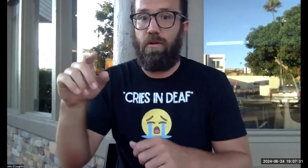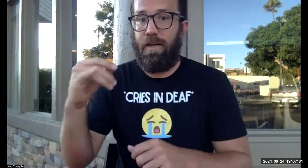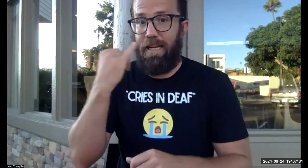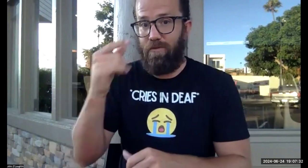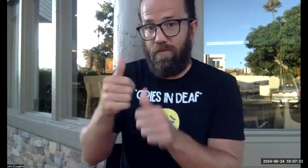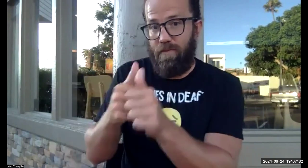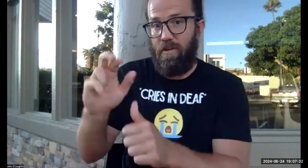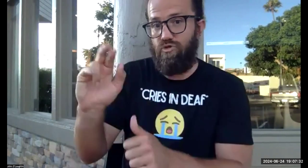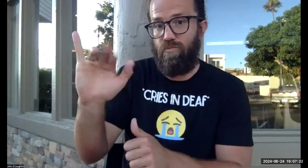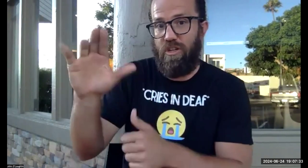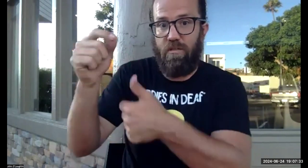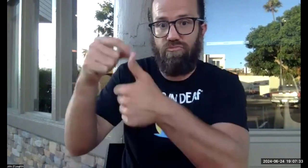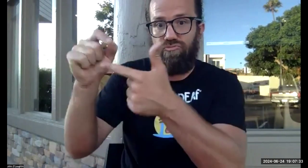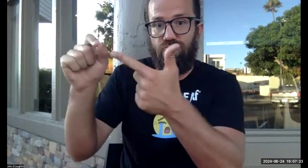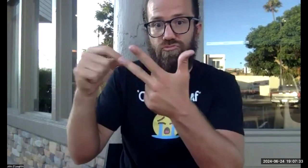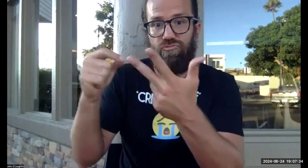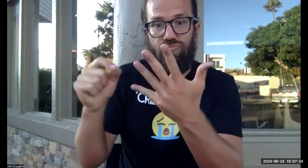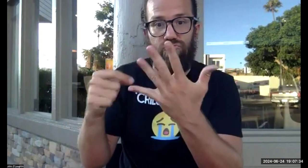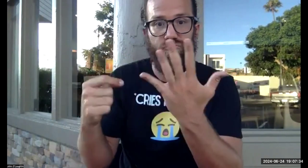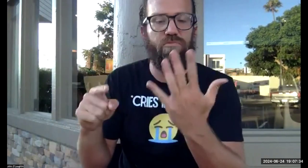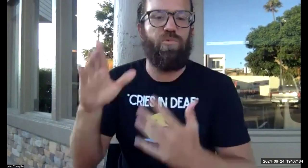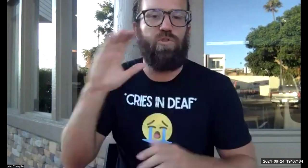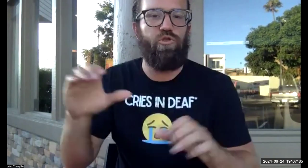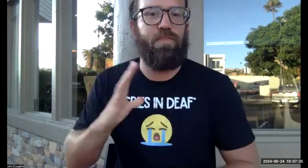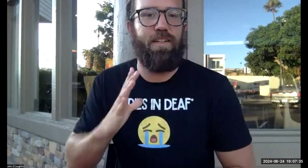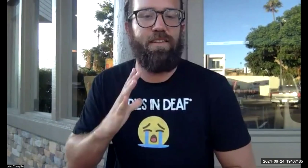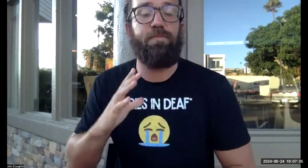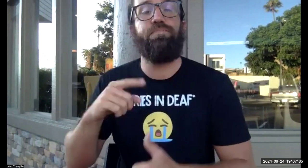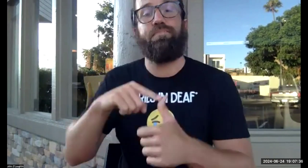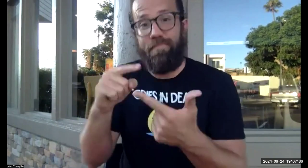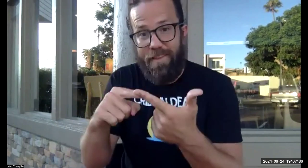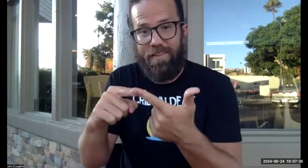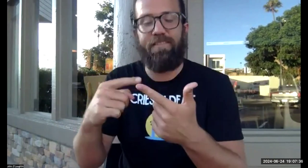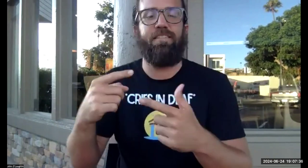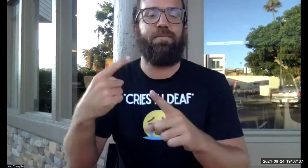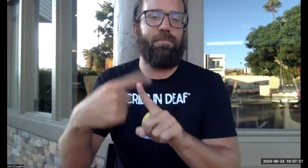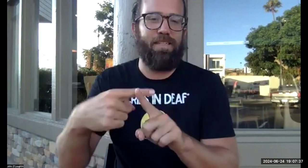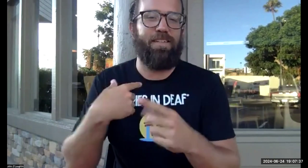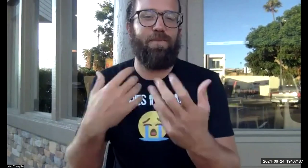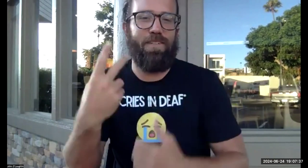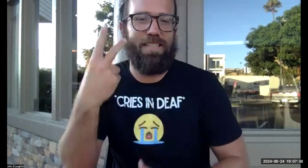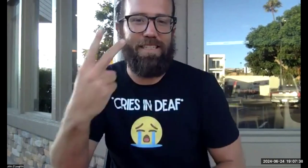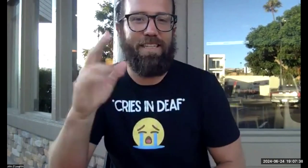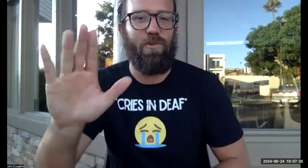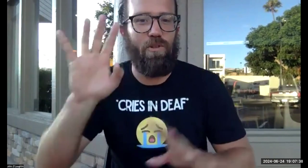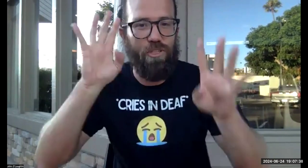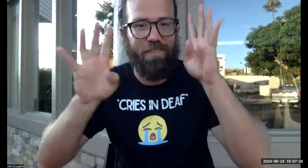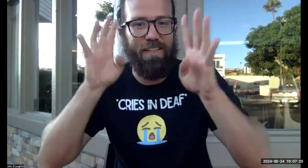outlined. If you follow the rubric and you check off all the items, you will do just fine. And then,